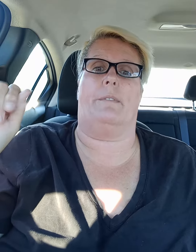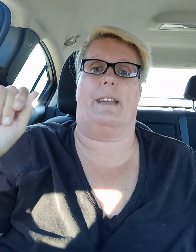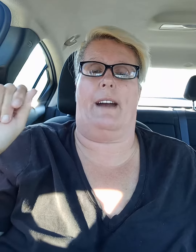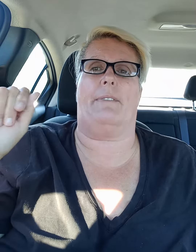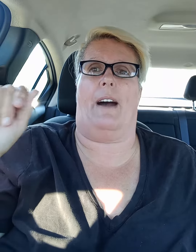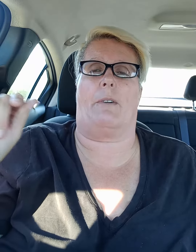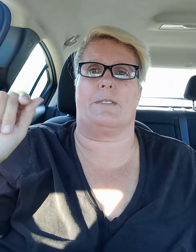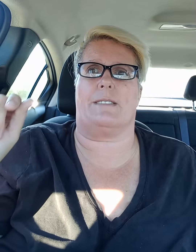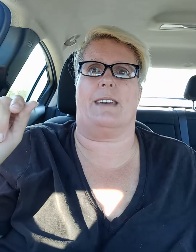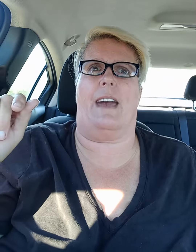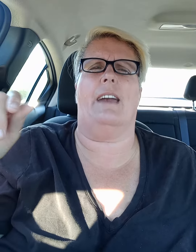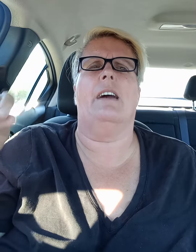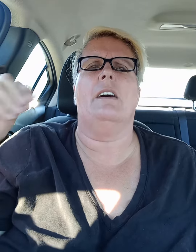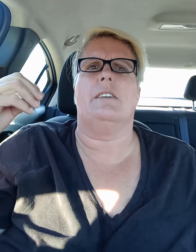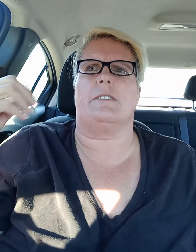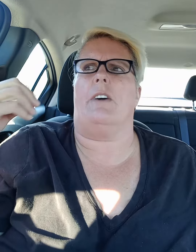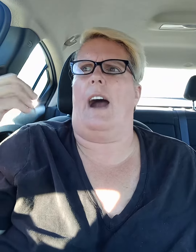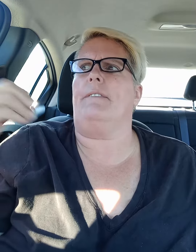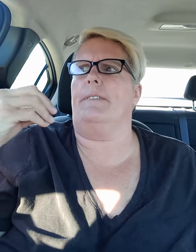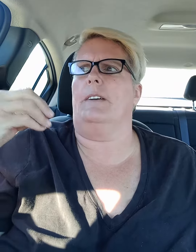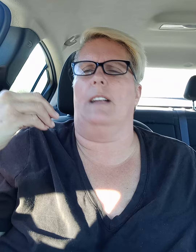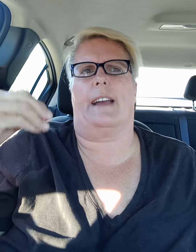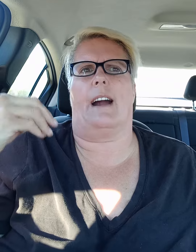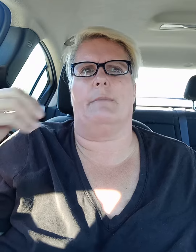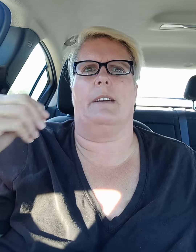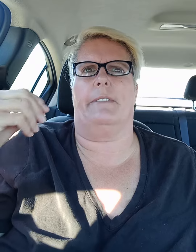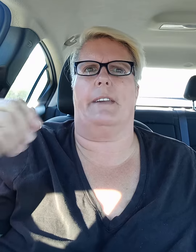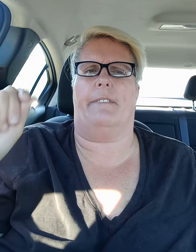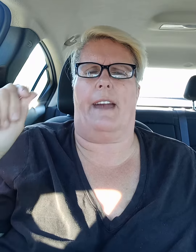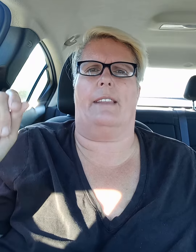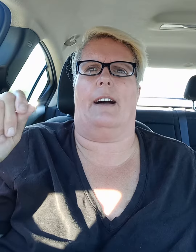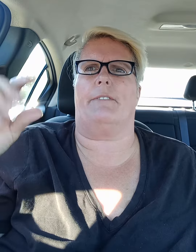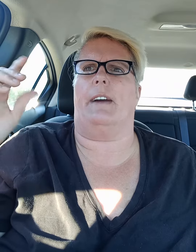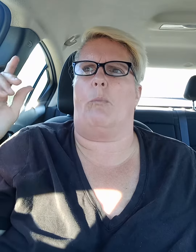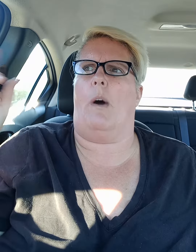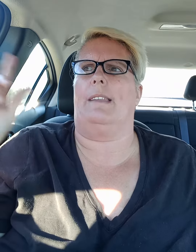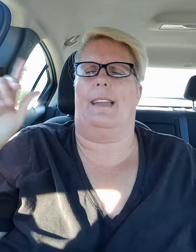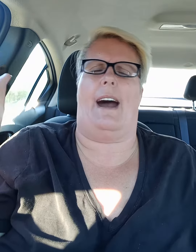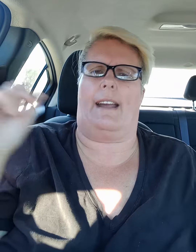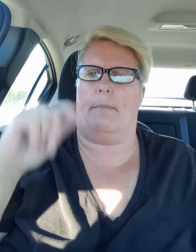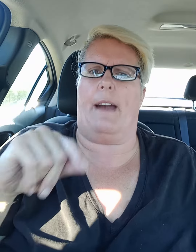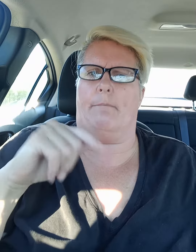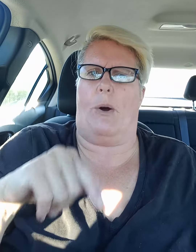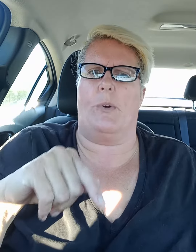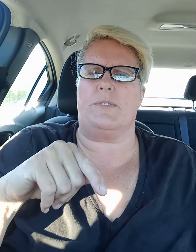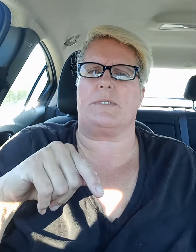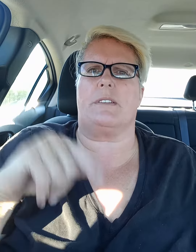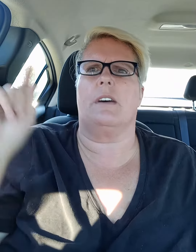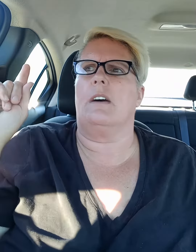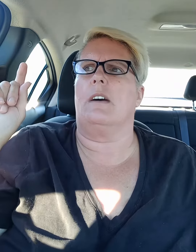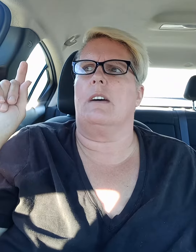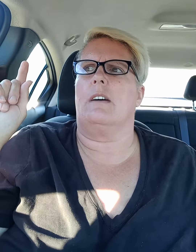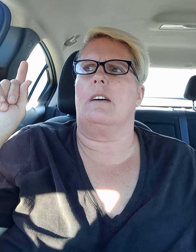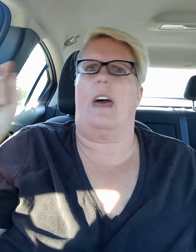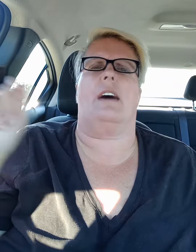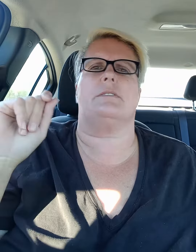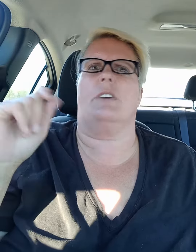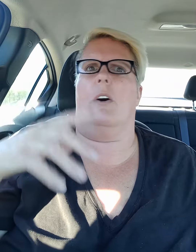and a half hours a day so I feel like I'm living the van life and one lot I'm at most has no